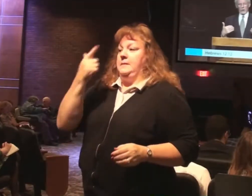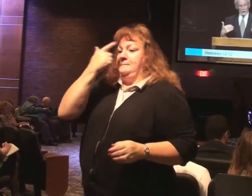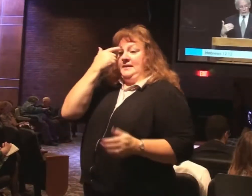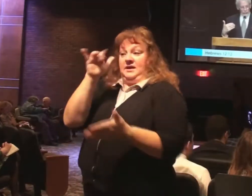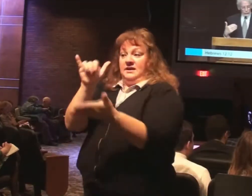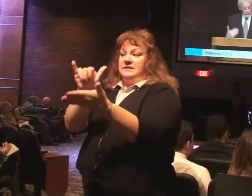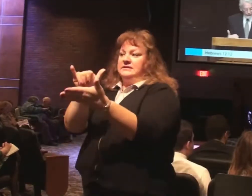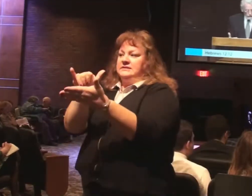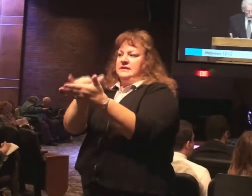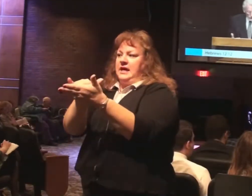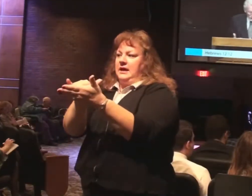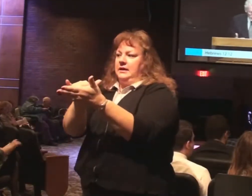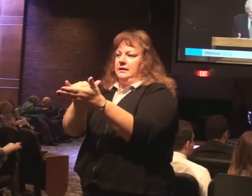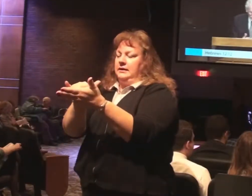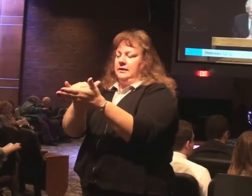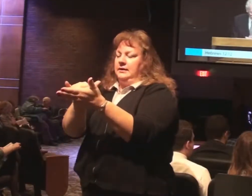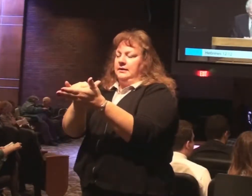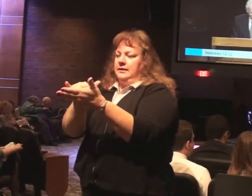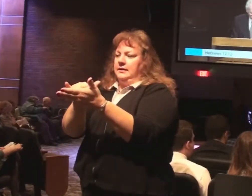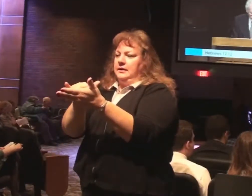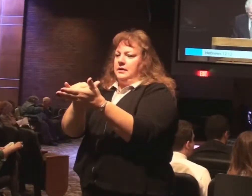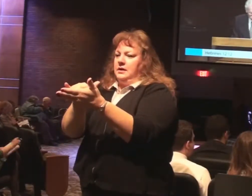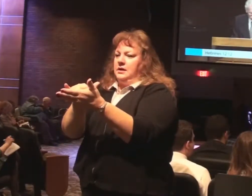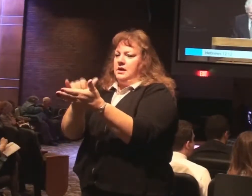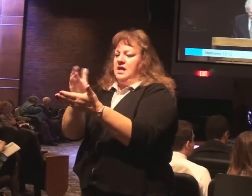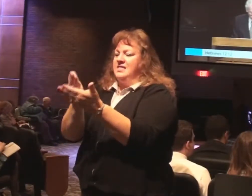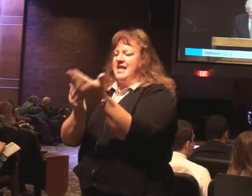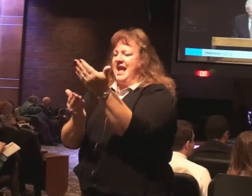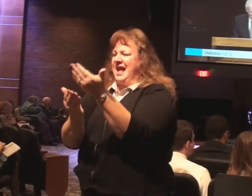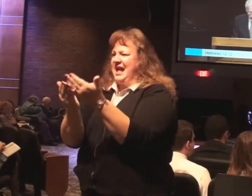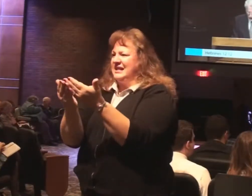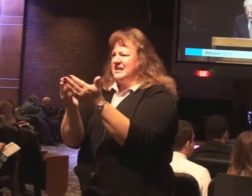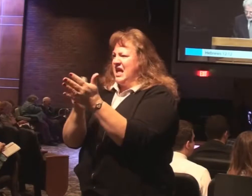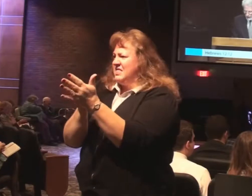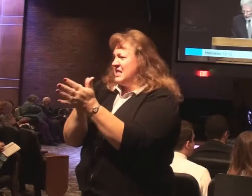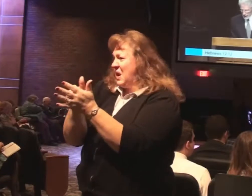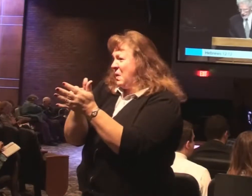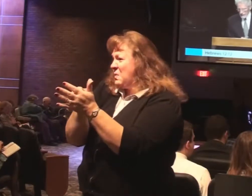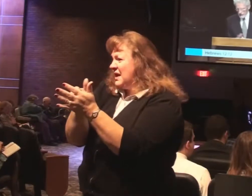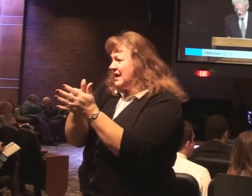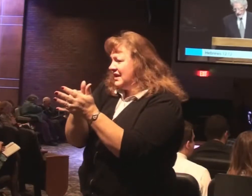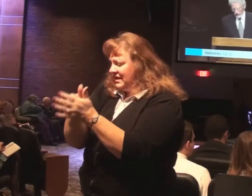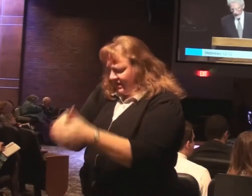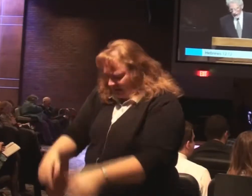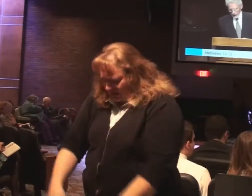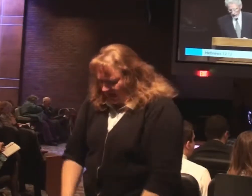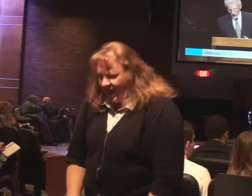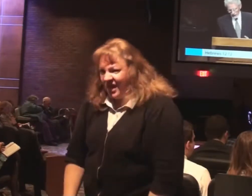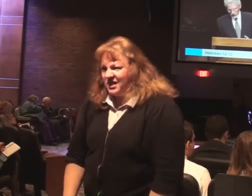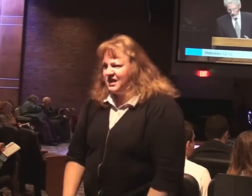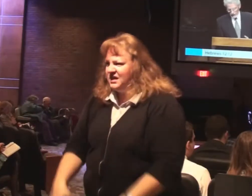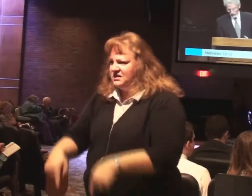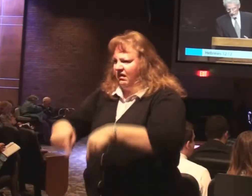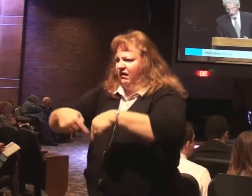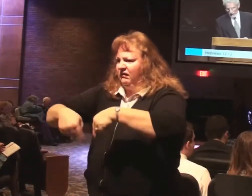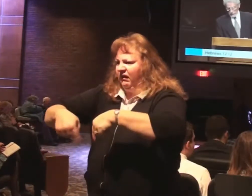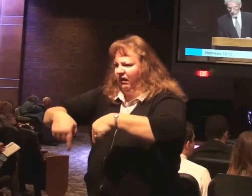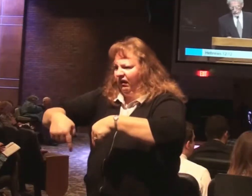strengthen the hands that are weak and the knees that are feeble.